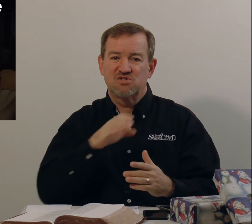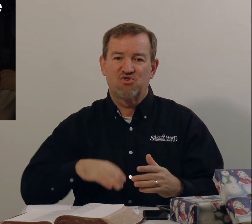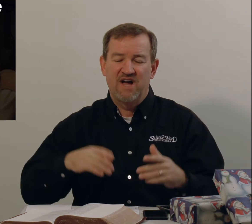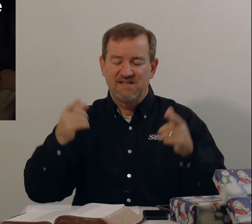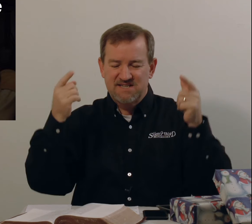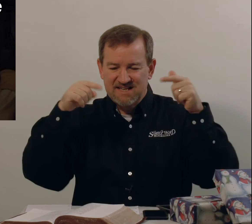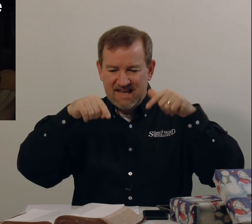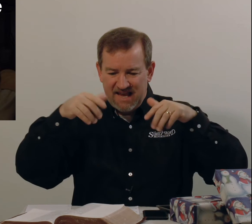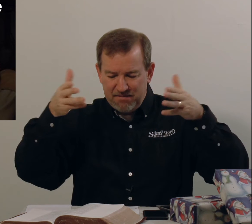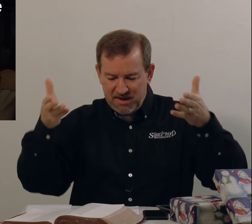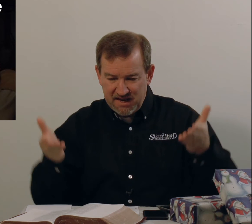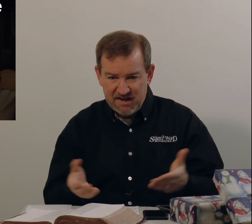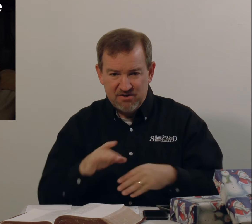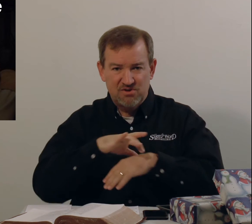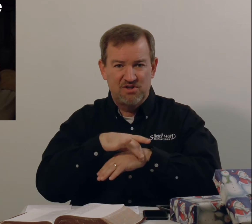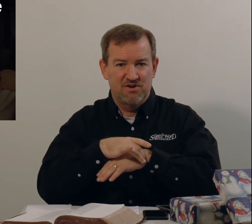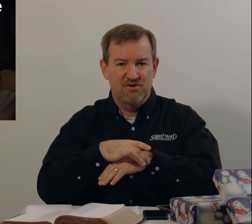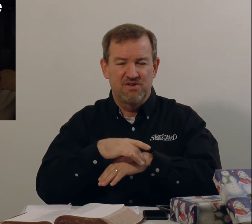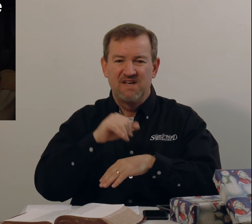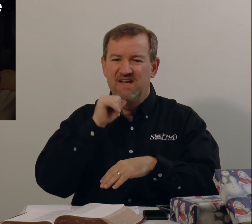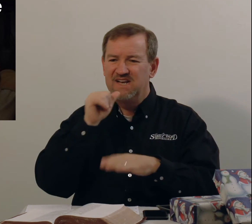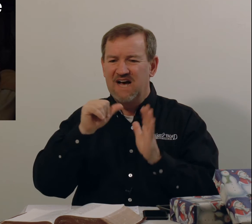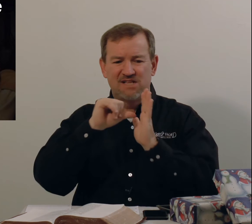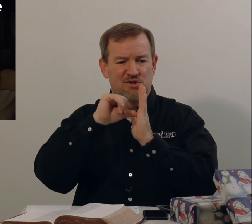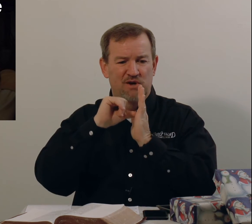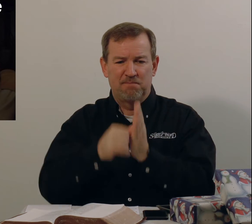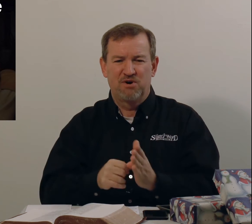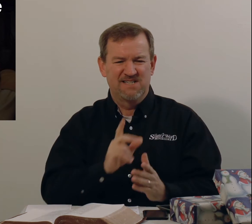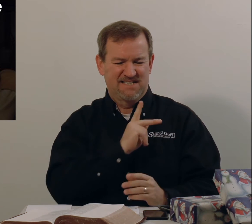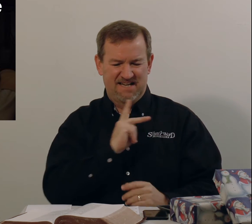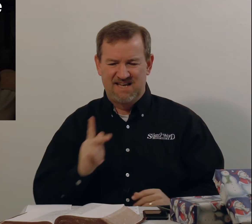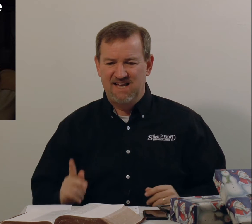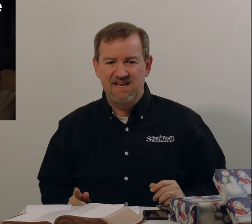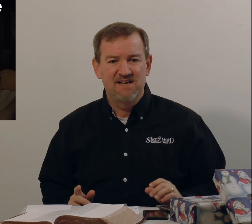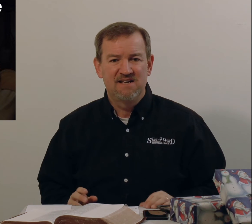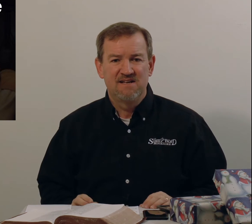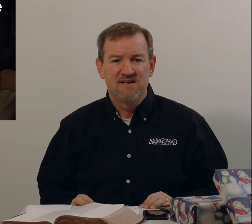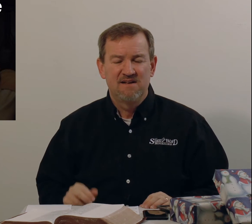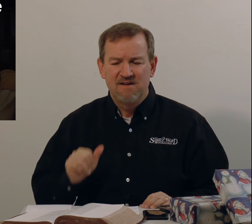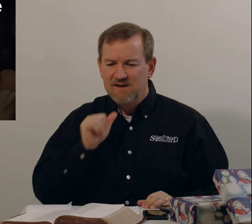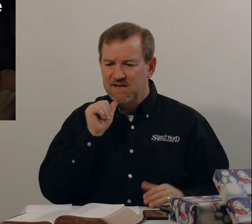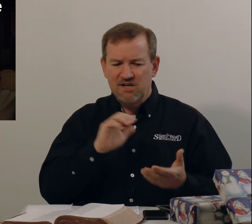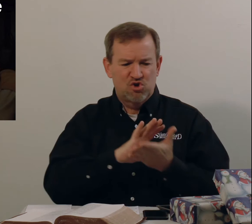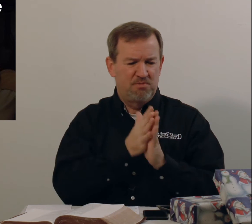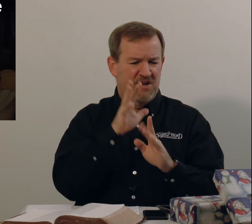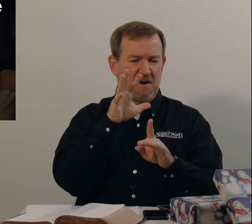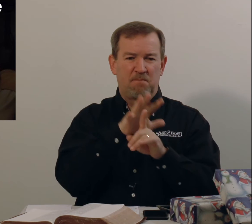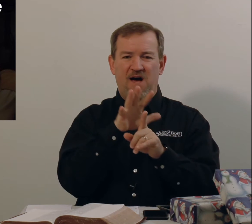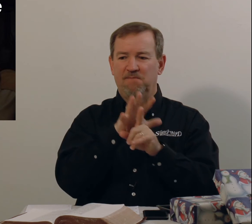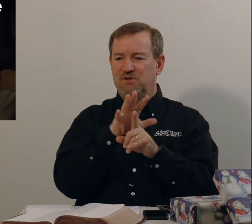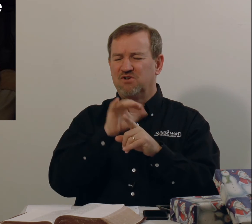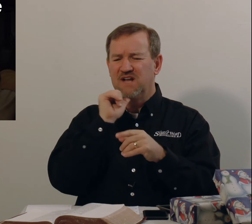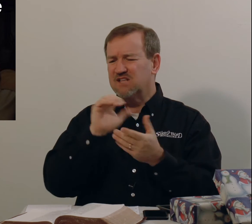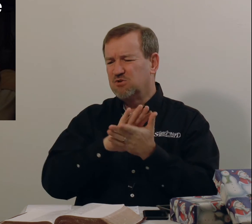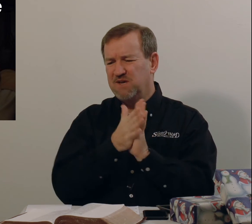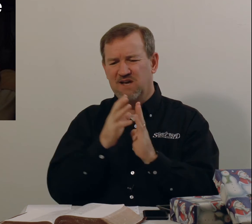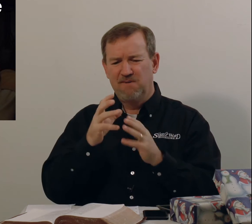Christ came here to the world. Jesus not to impress a king, not to become popular, not to become